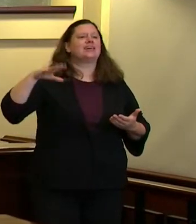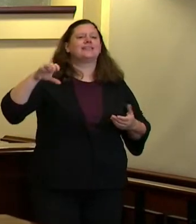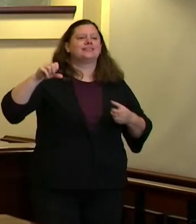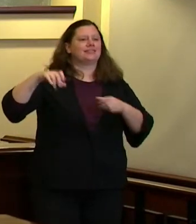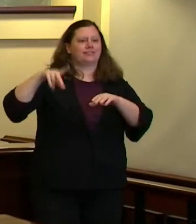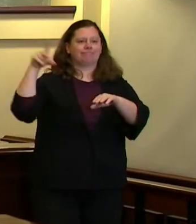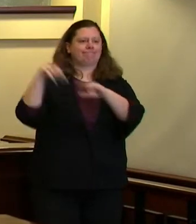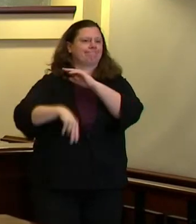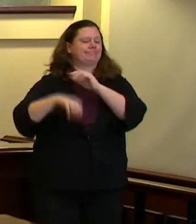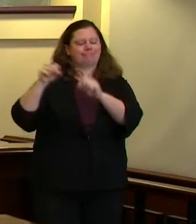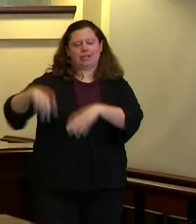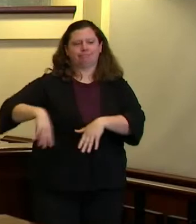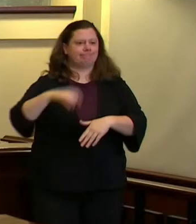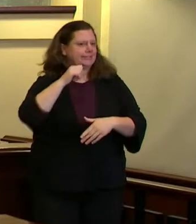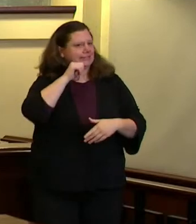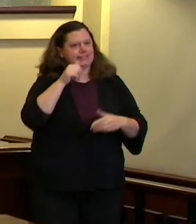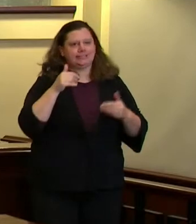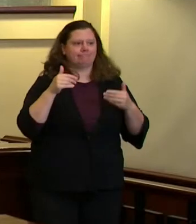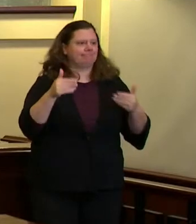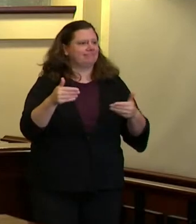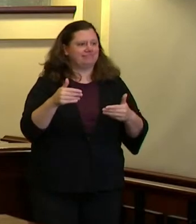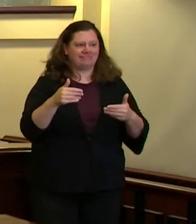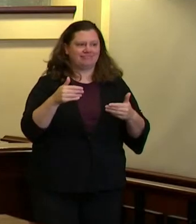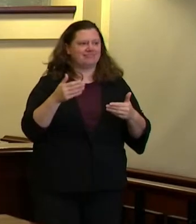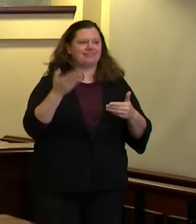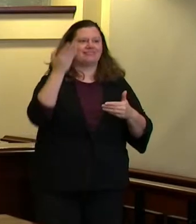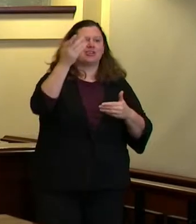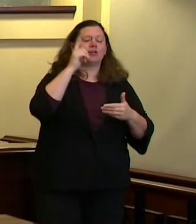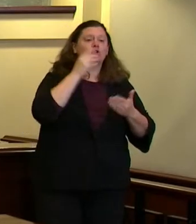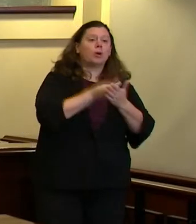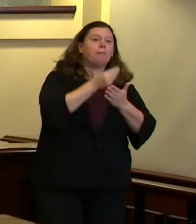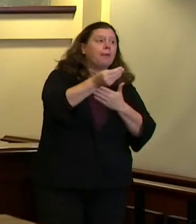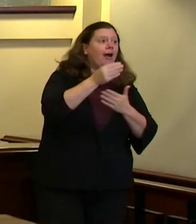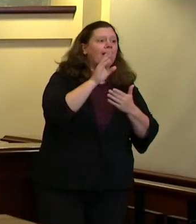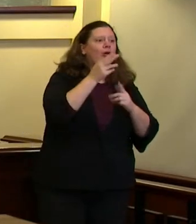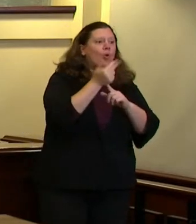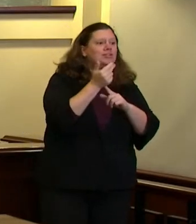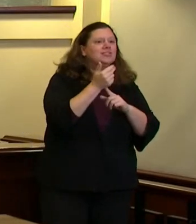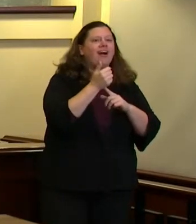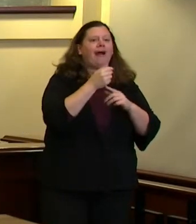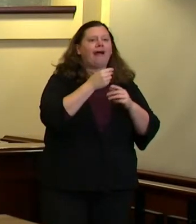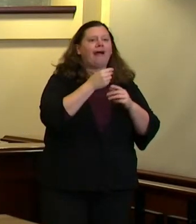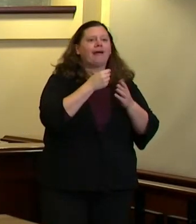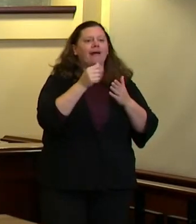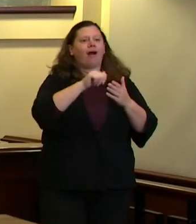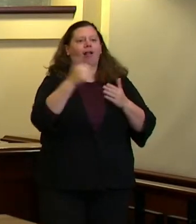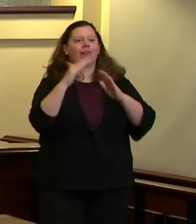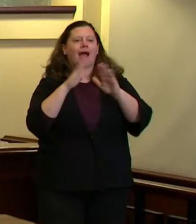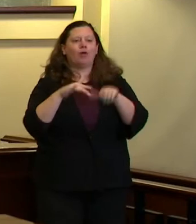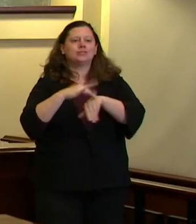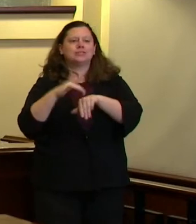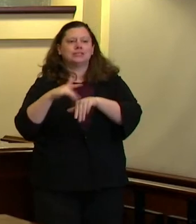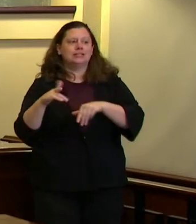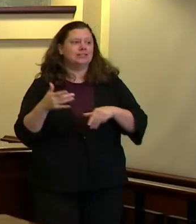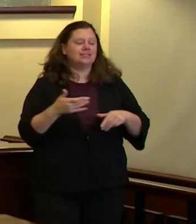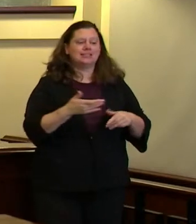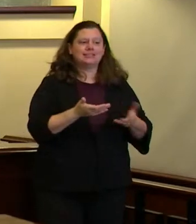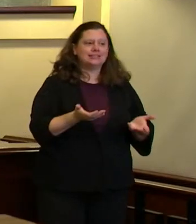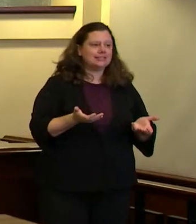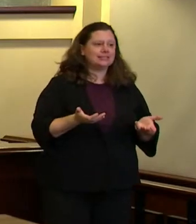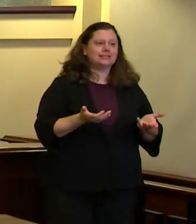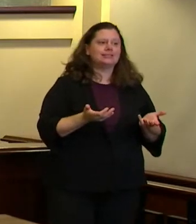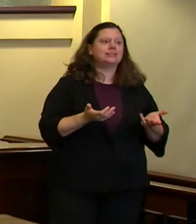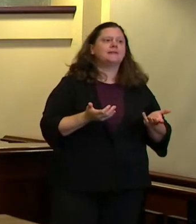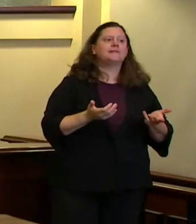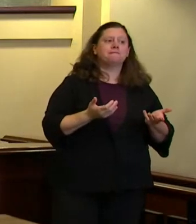purchasing underutilized hotels and motels they i was grateful that they did it in areas impacted by forest